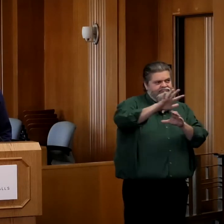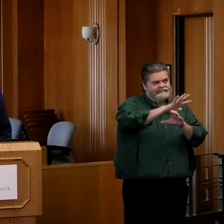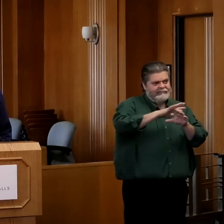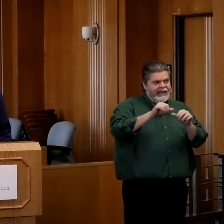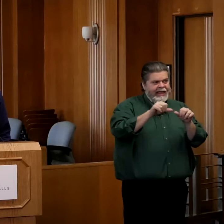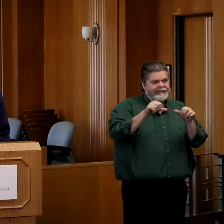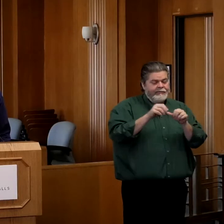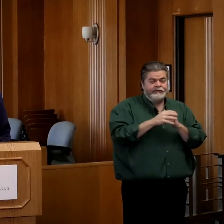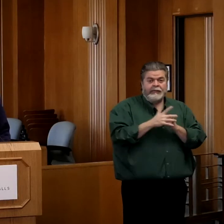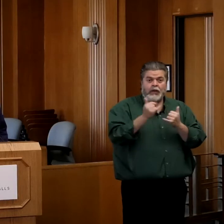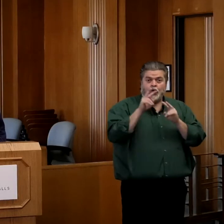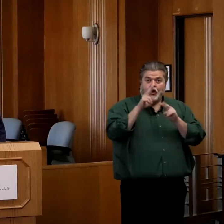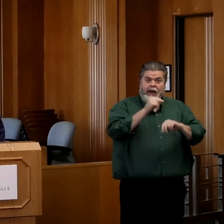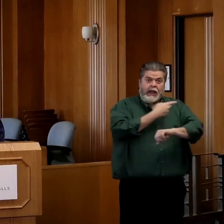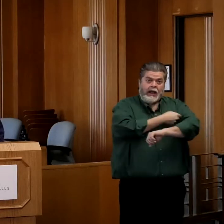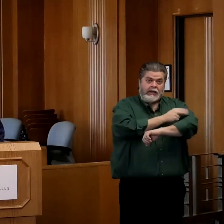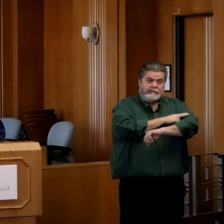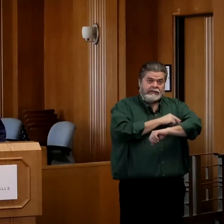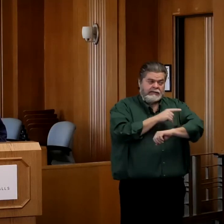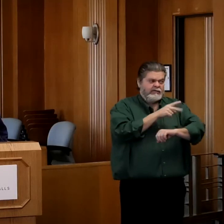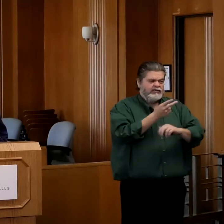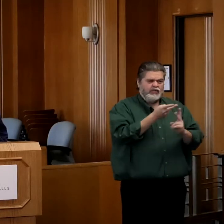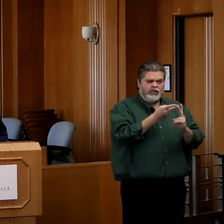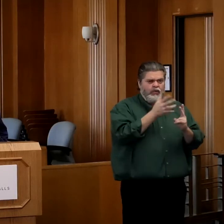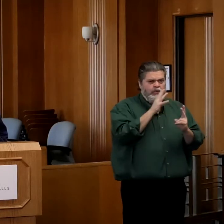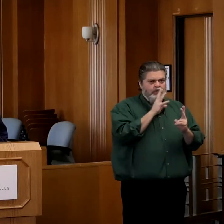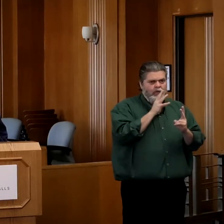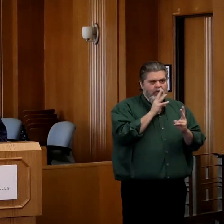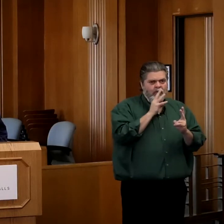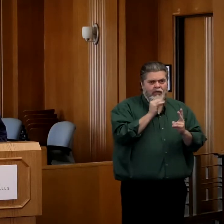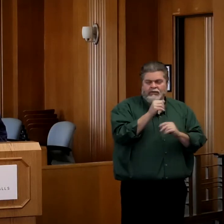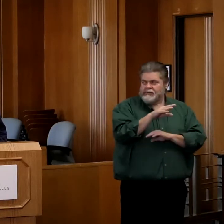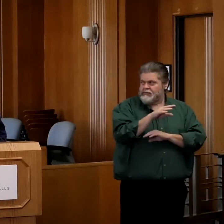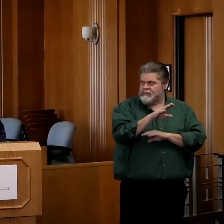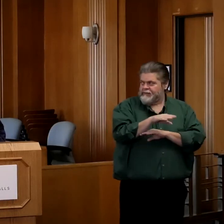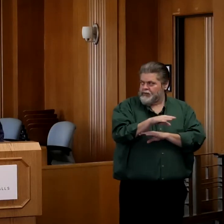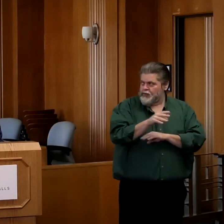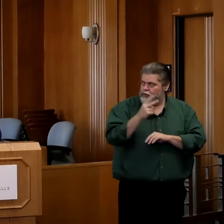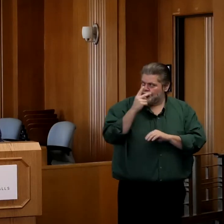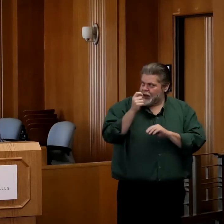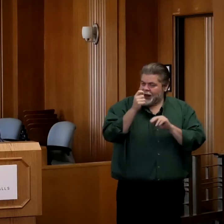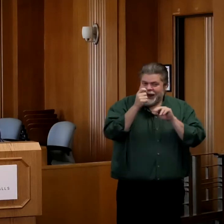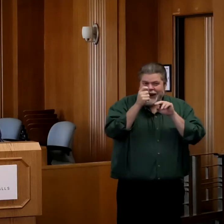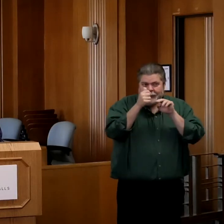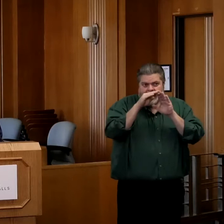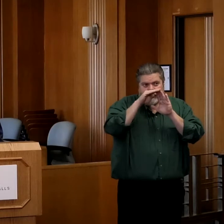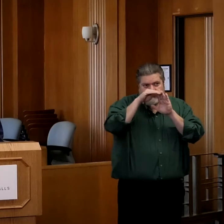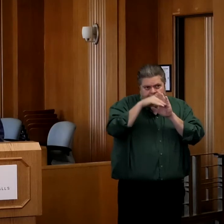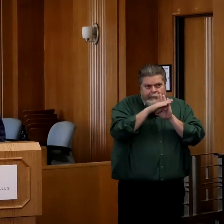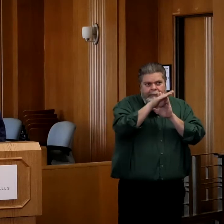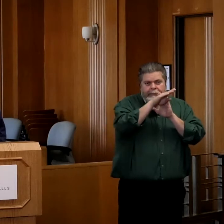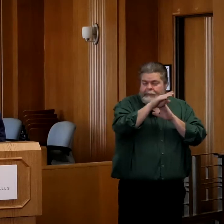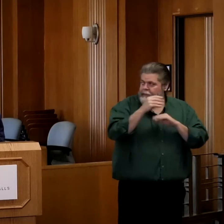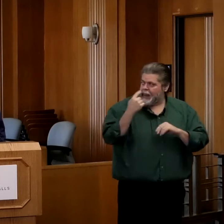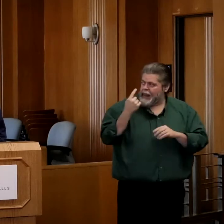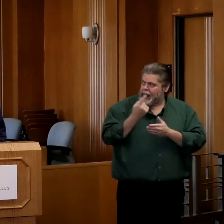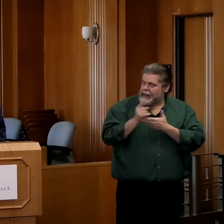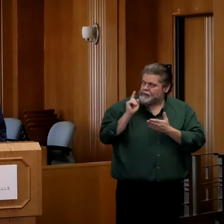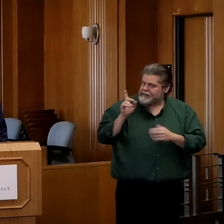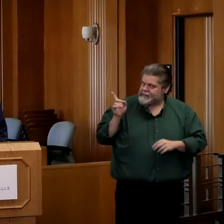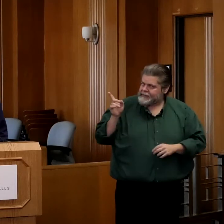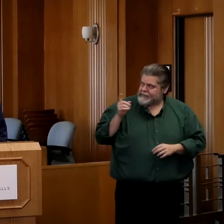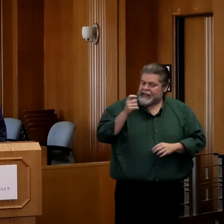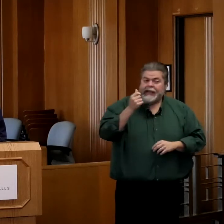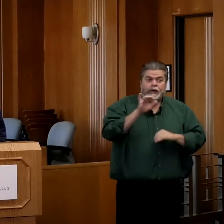standpoint, as our partners will attest here in a little bit, we saw a bit of a downtick last week, a little bit higher census yet